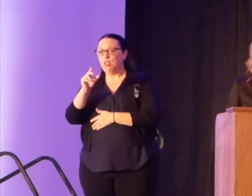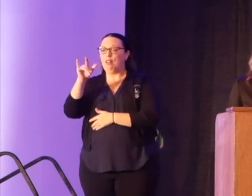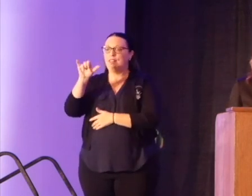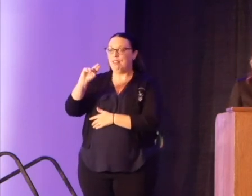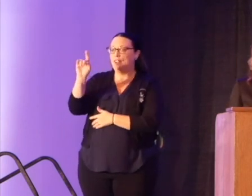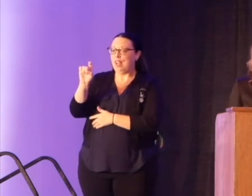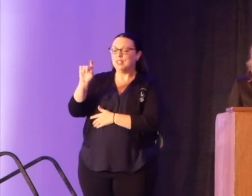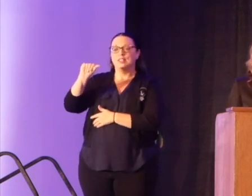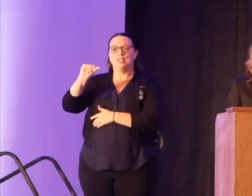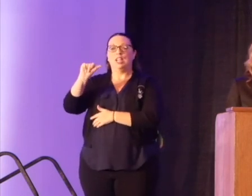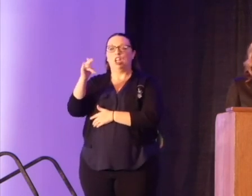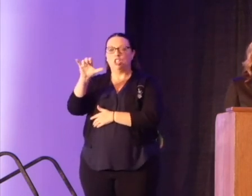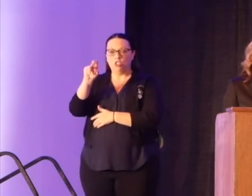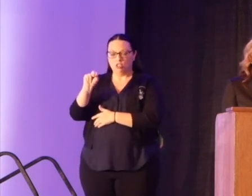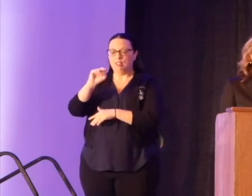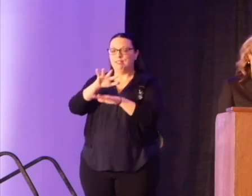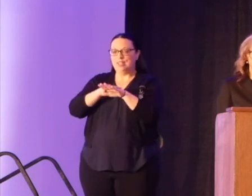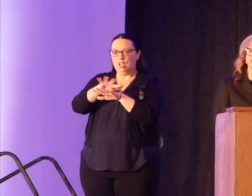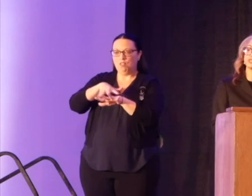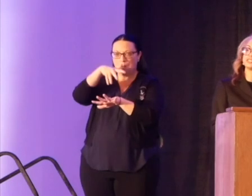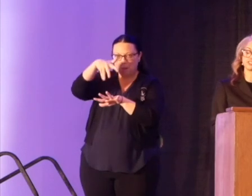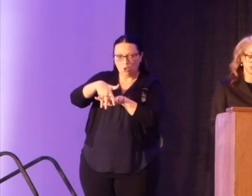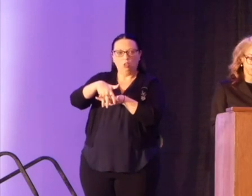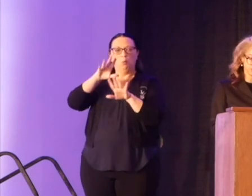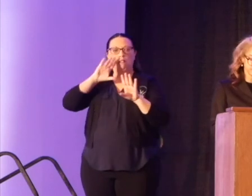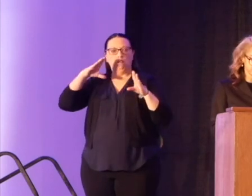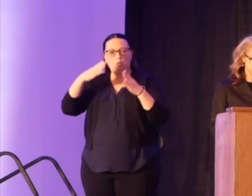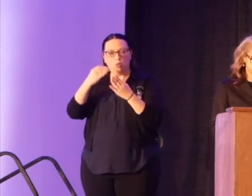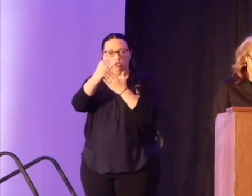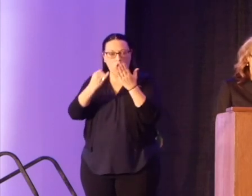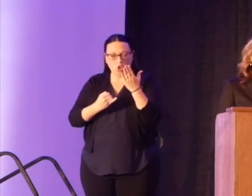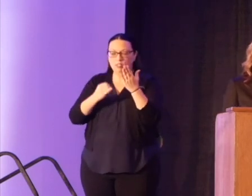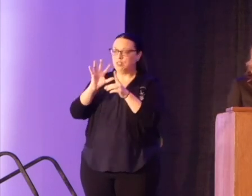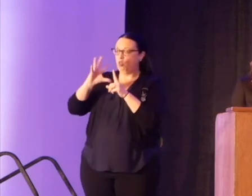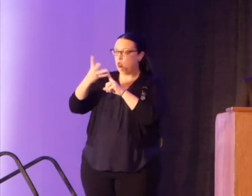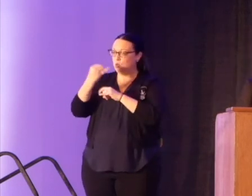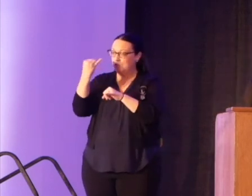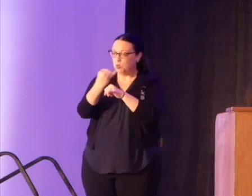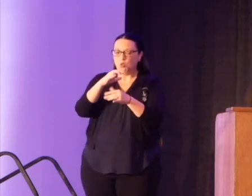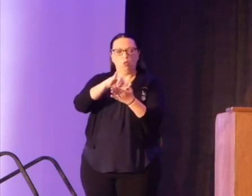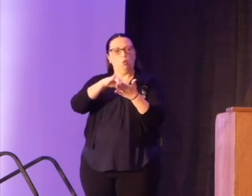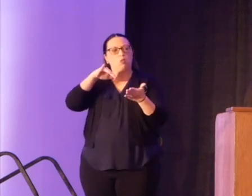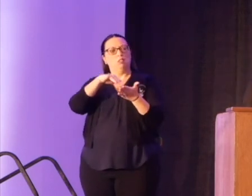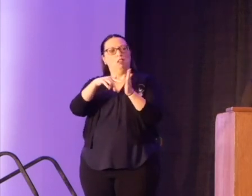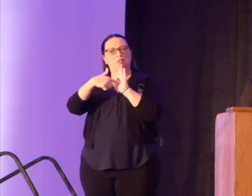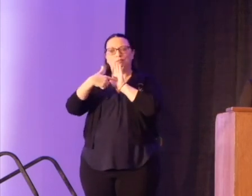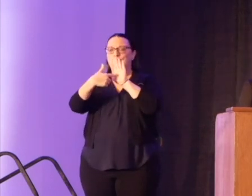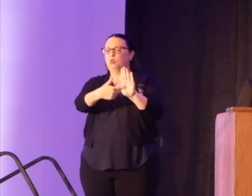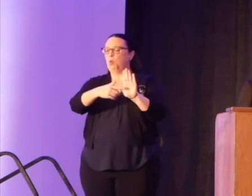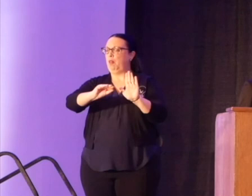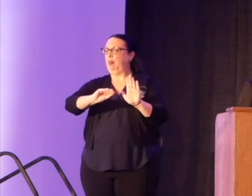Asian, Arab, and Native American focused arts and cultural institutions, these studies were painting a vivid picture